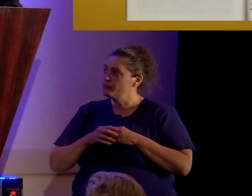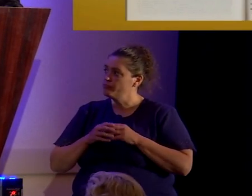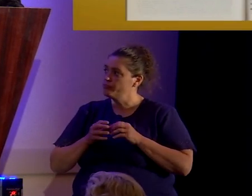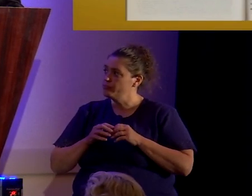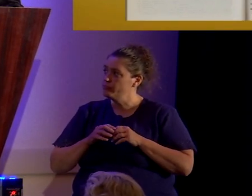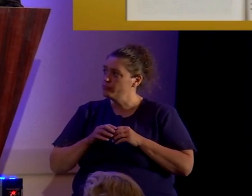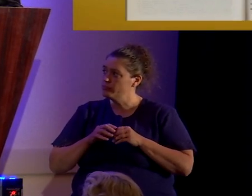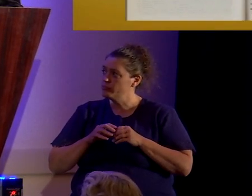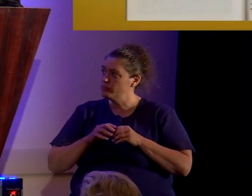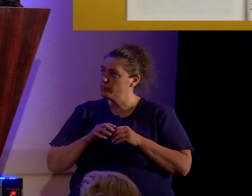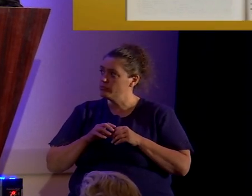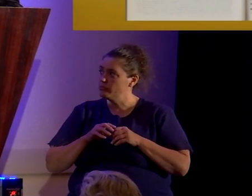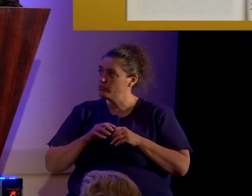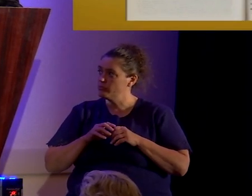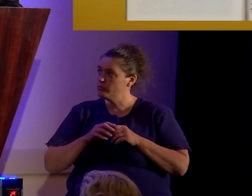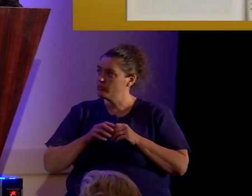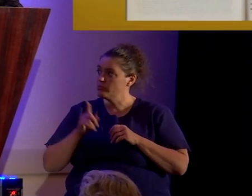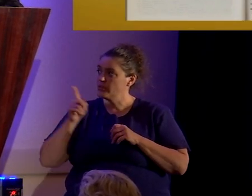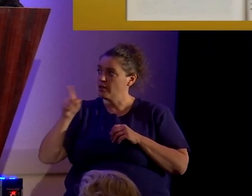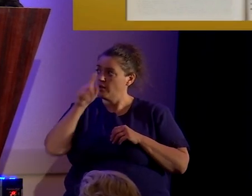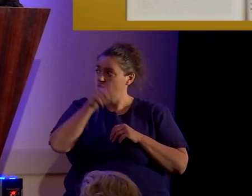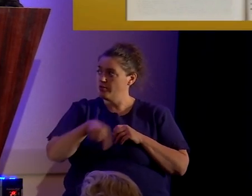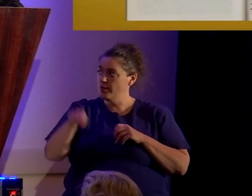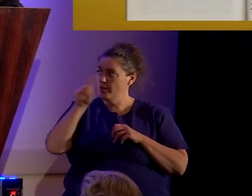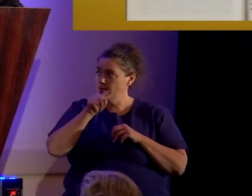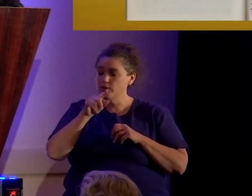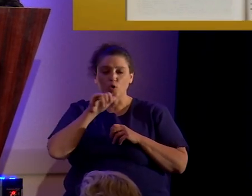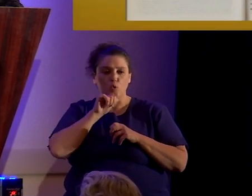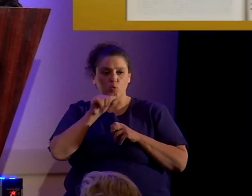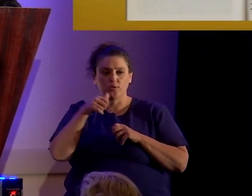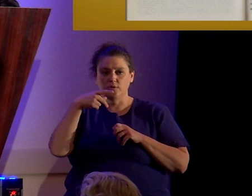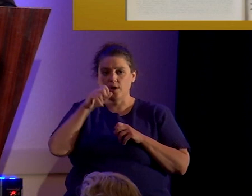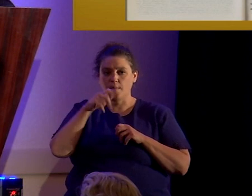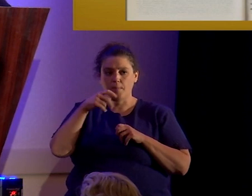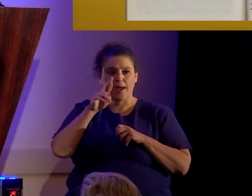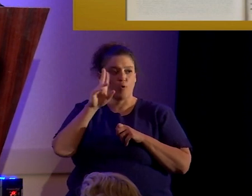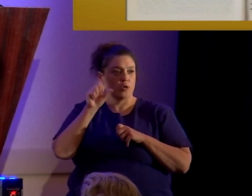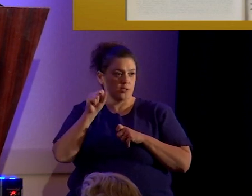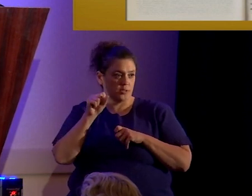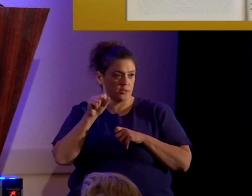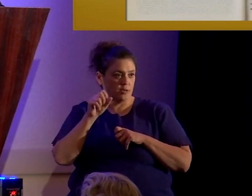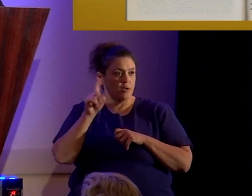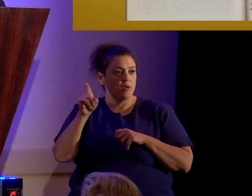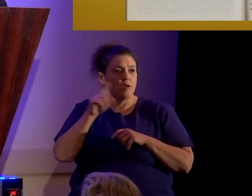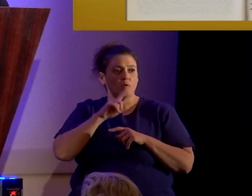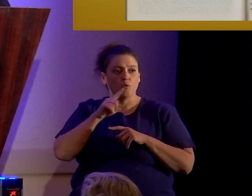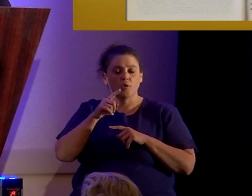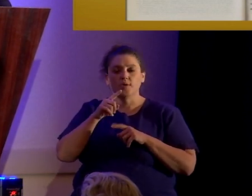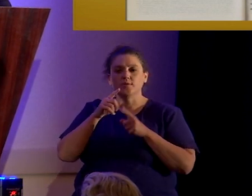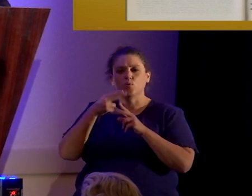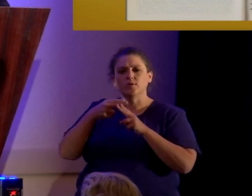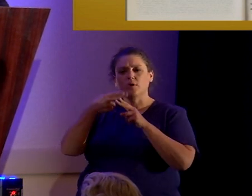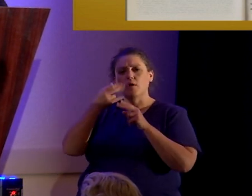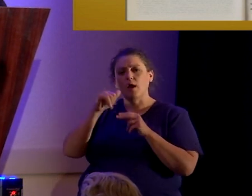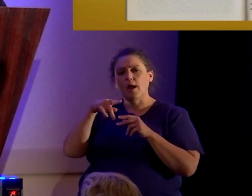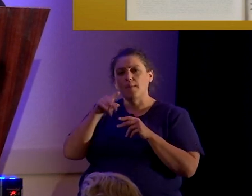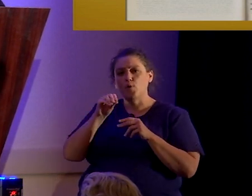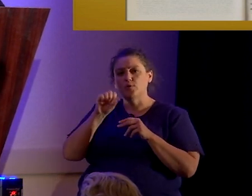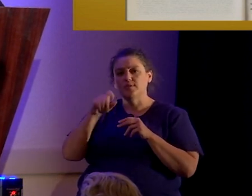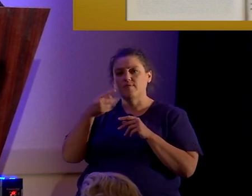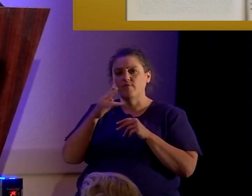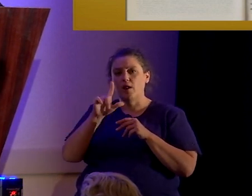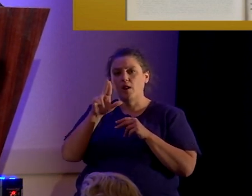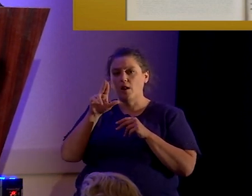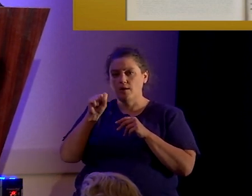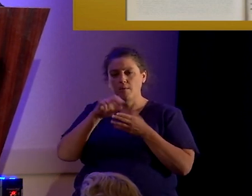Uh, this object was not a papyrus. It was a hypocephalus disc. This would be something